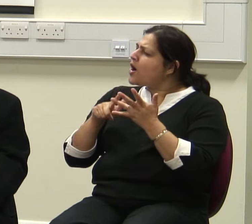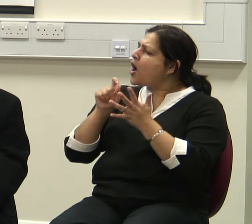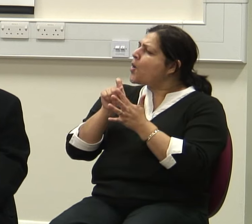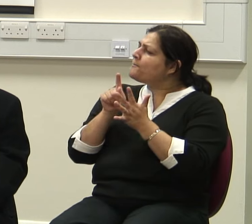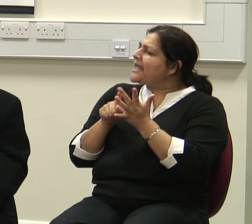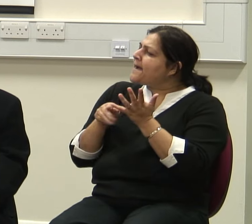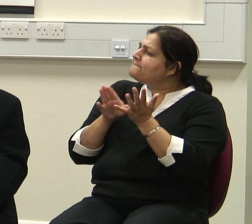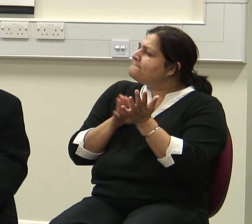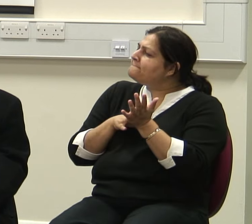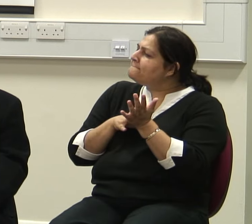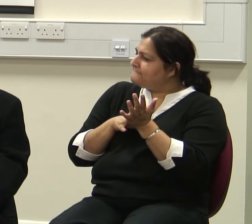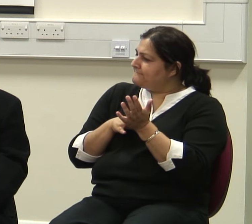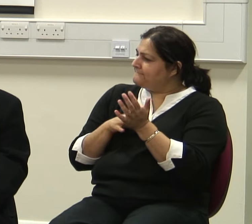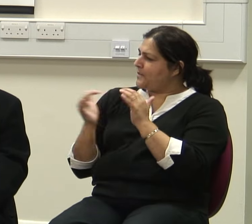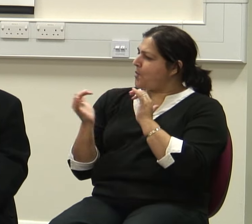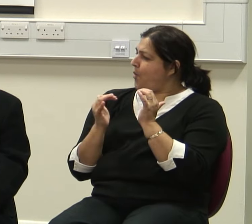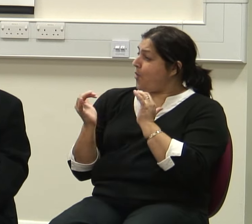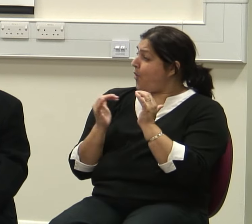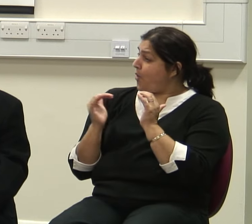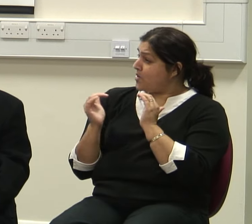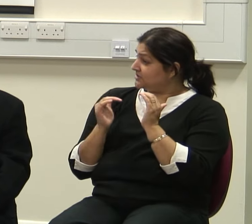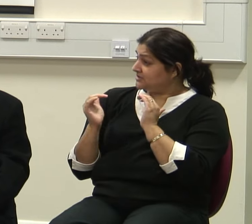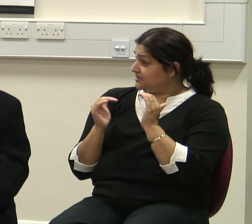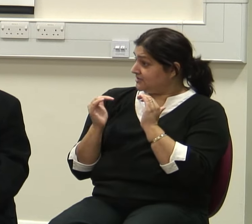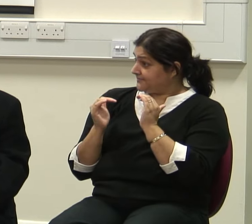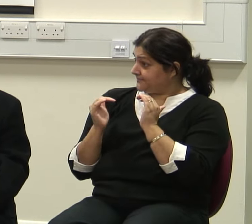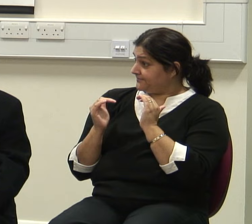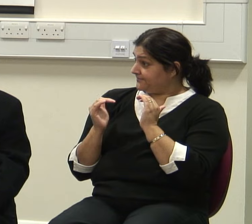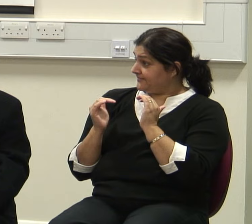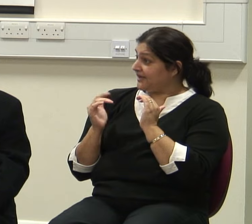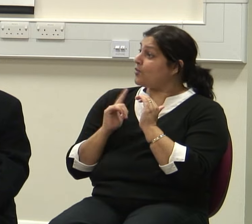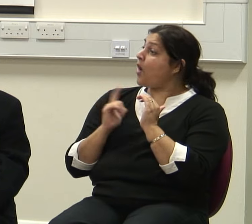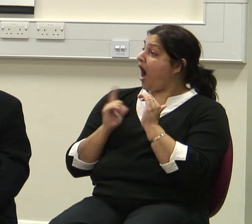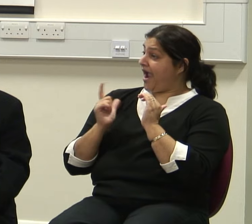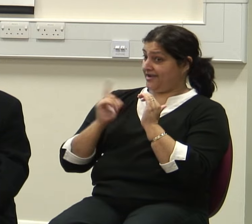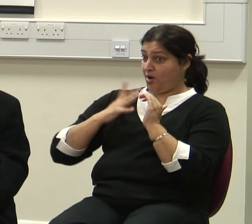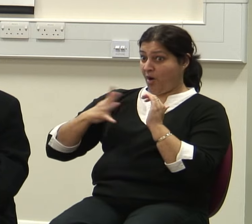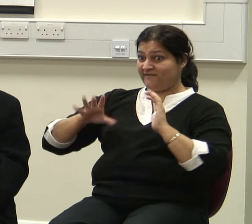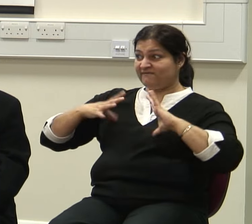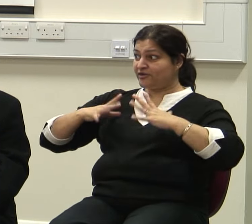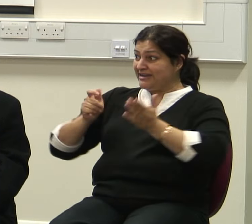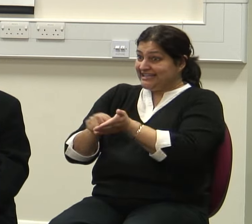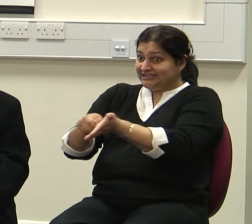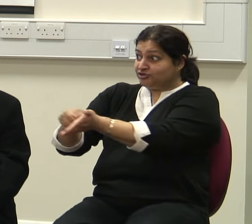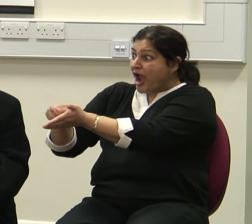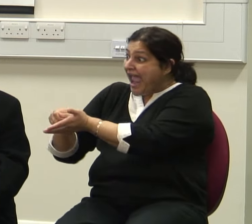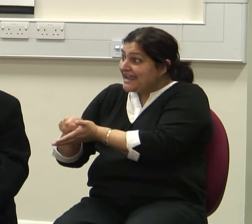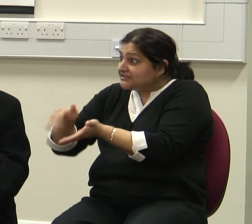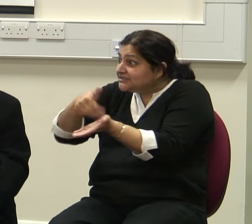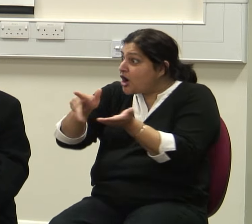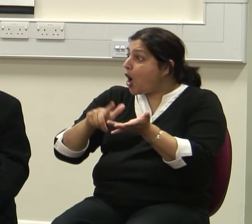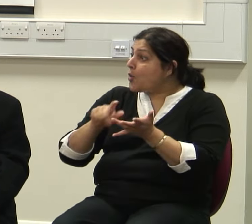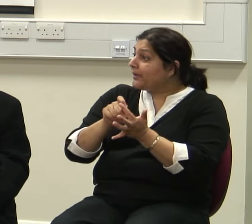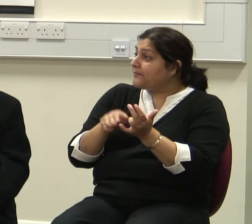was for free trade in Opium. Not to prevent Opium use. I mean,